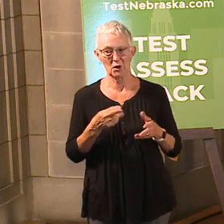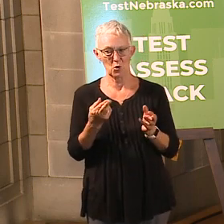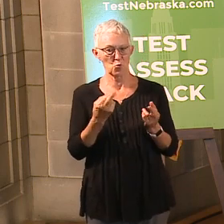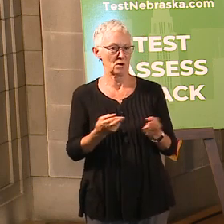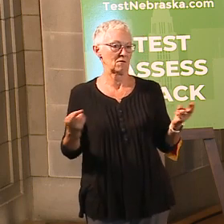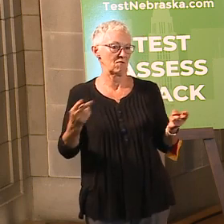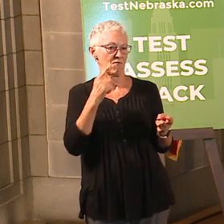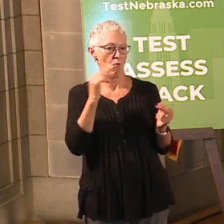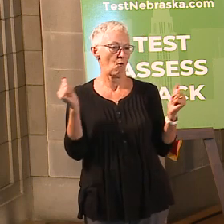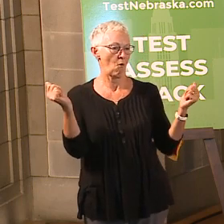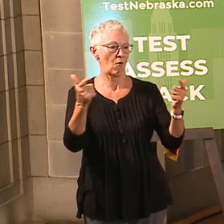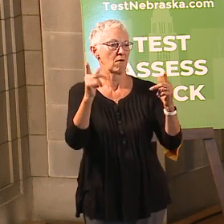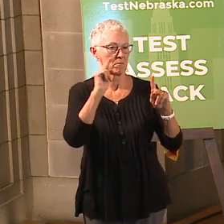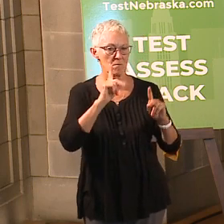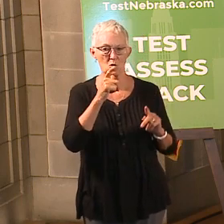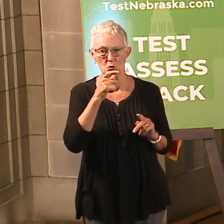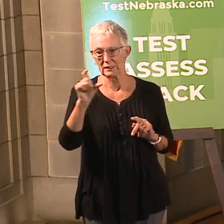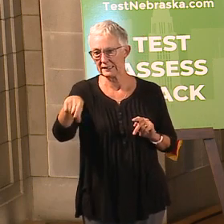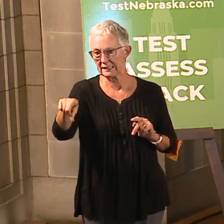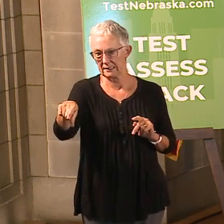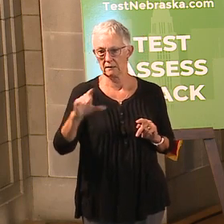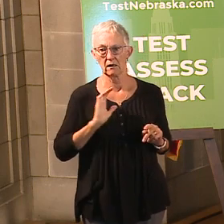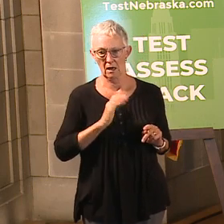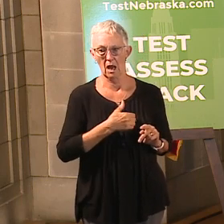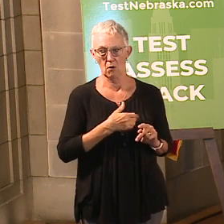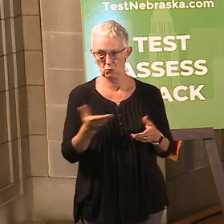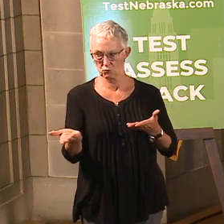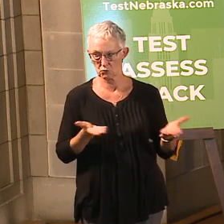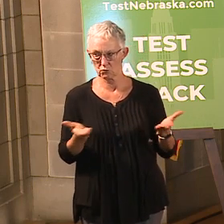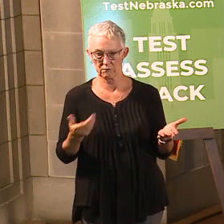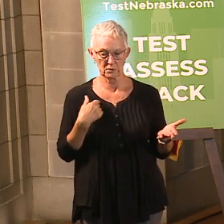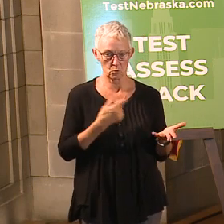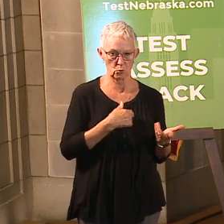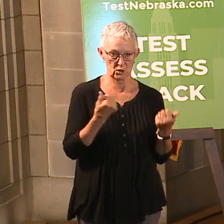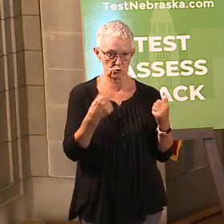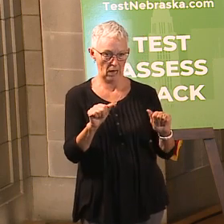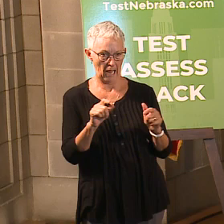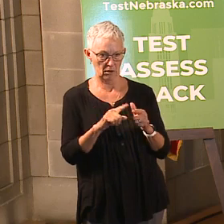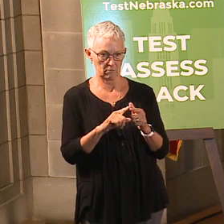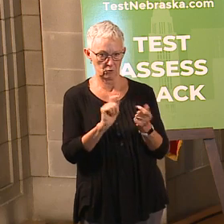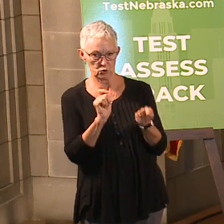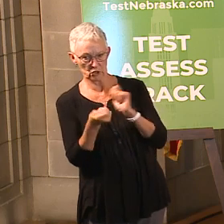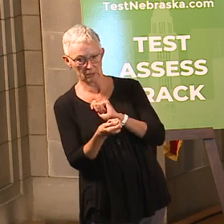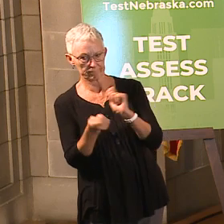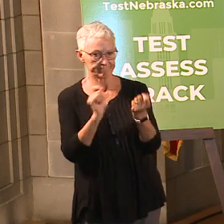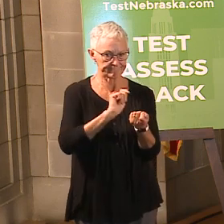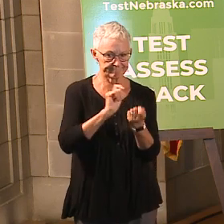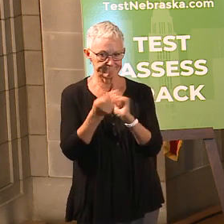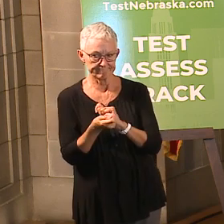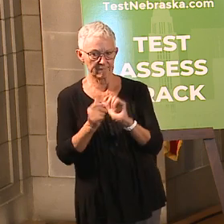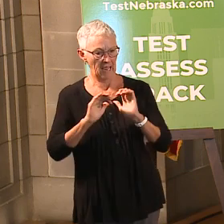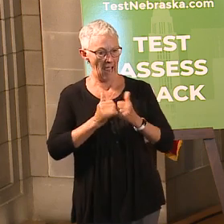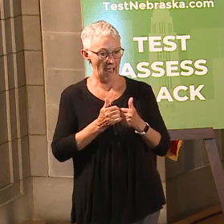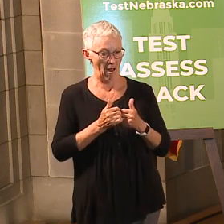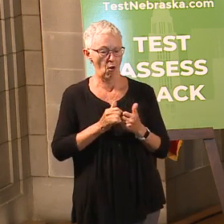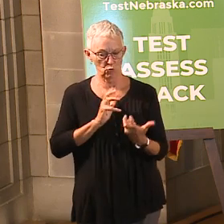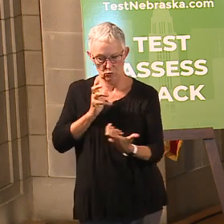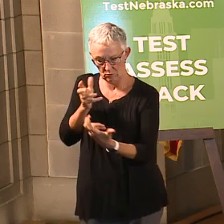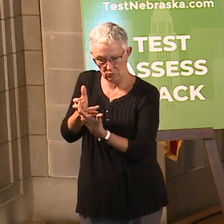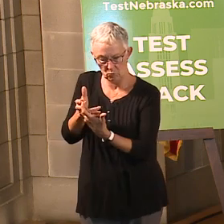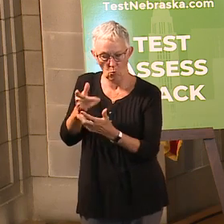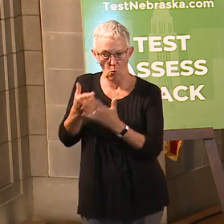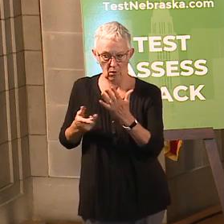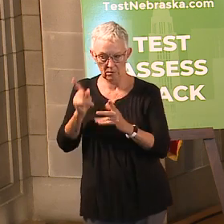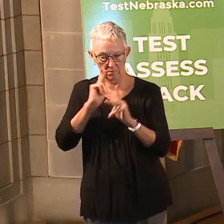This is all possible because we have been agile and innovative in pivoting to new, safe methods of connecting with our communities and